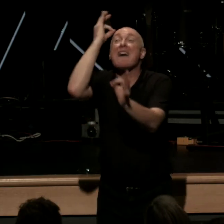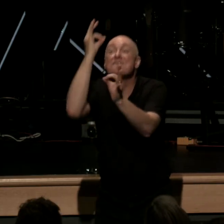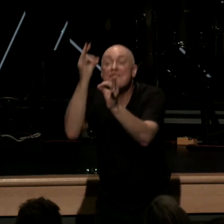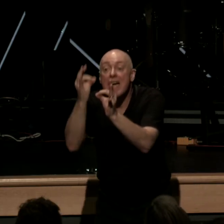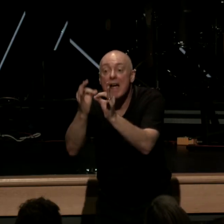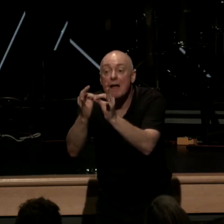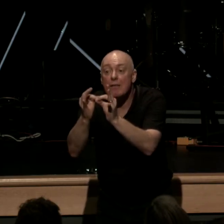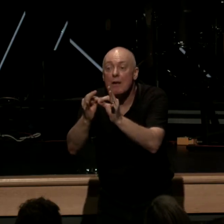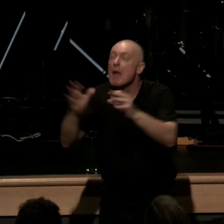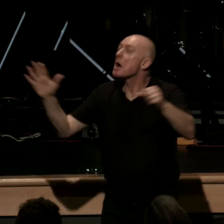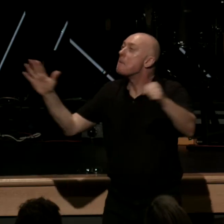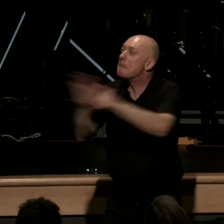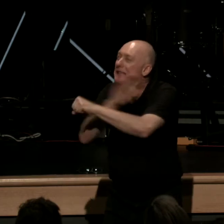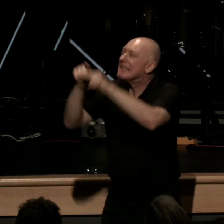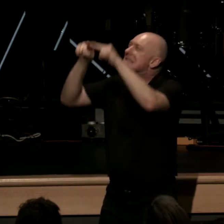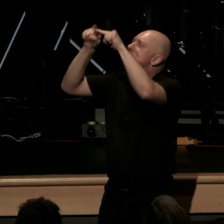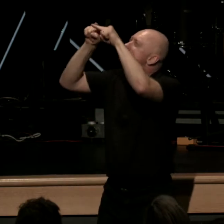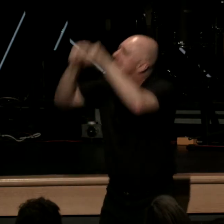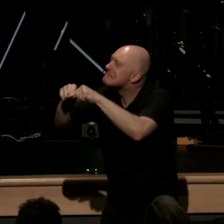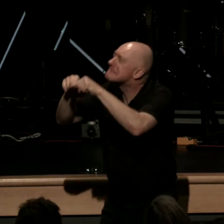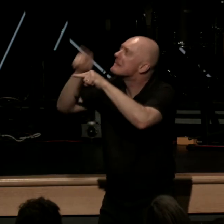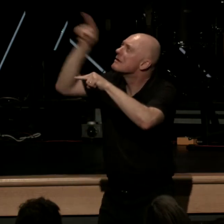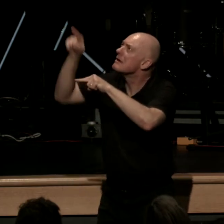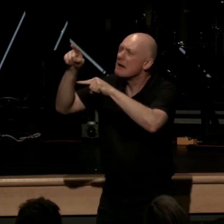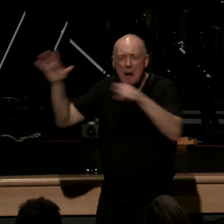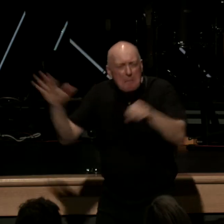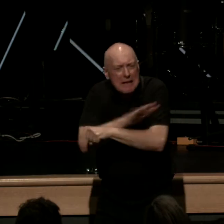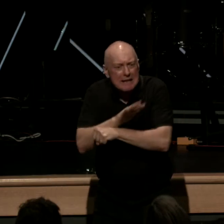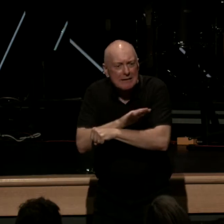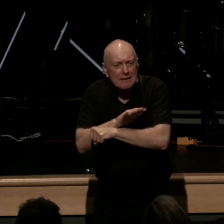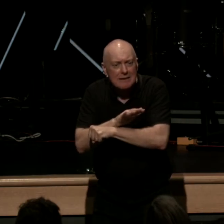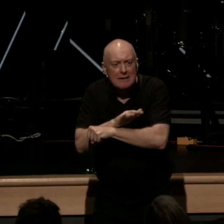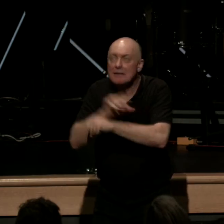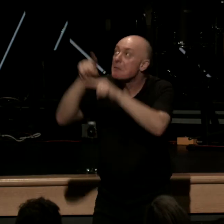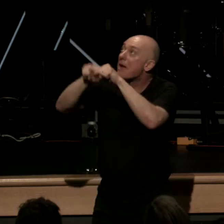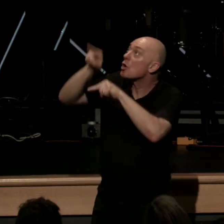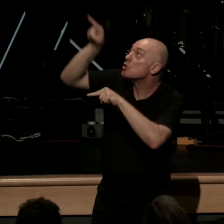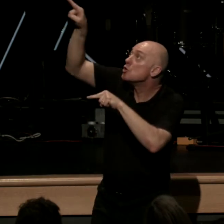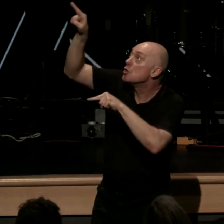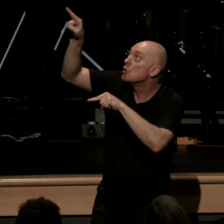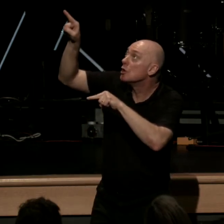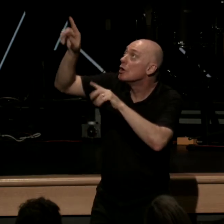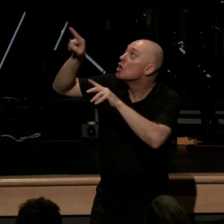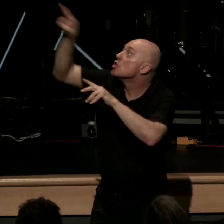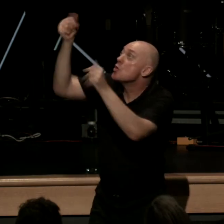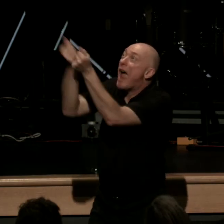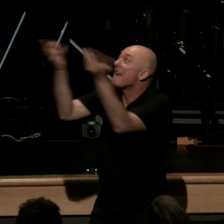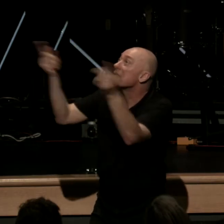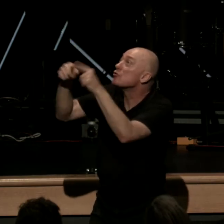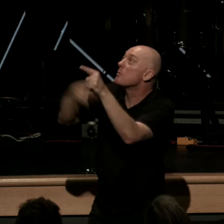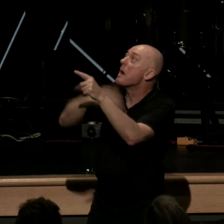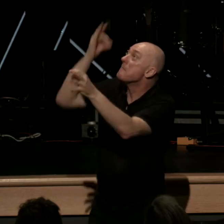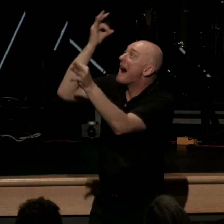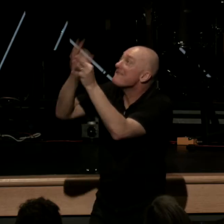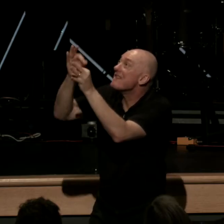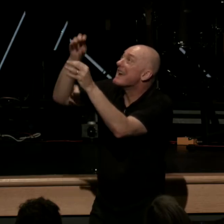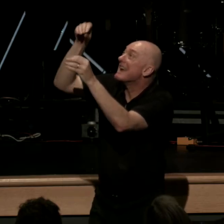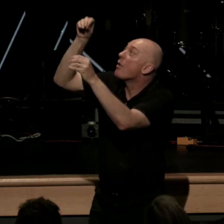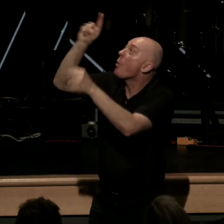reliance I place my faith with outside of me Jesus you are my everything my faith in 100% you